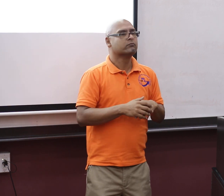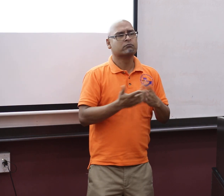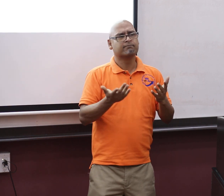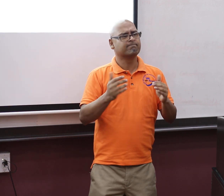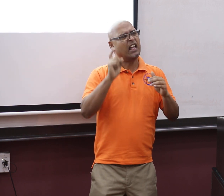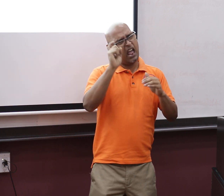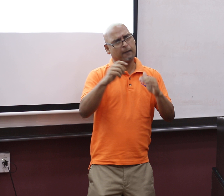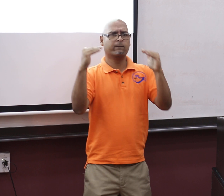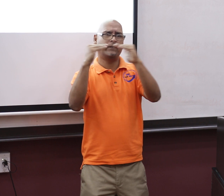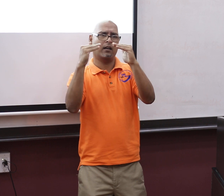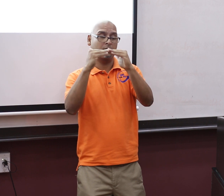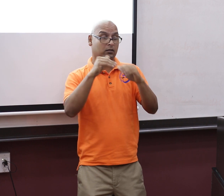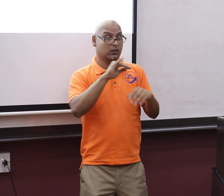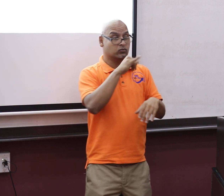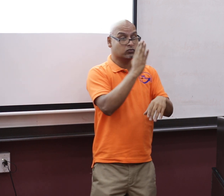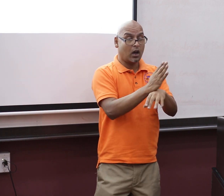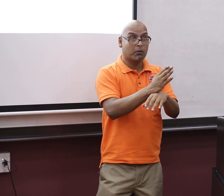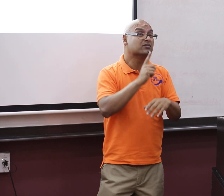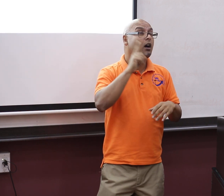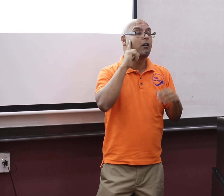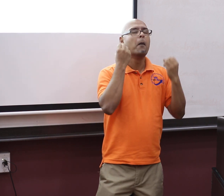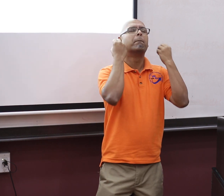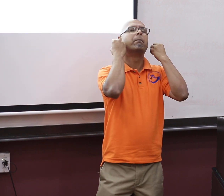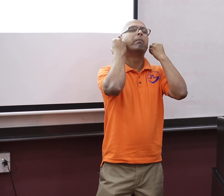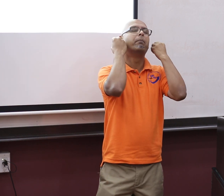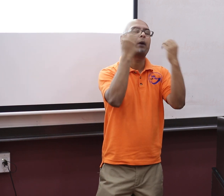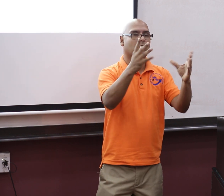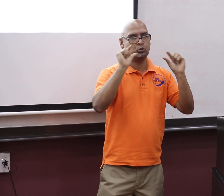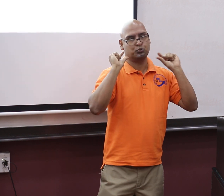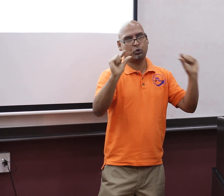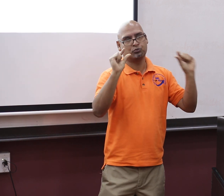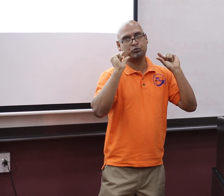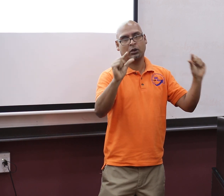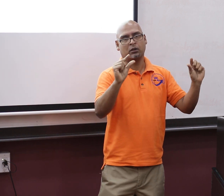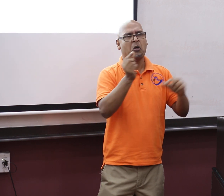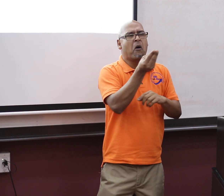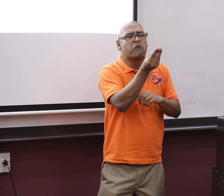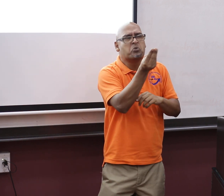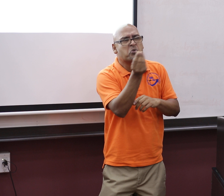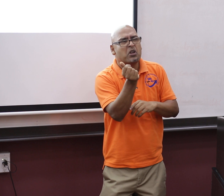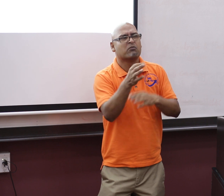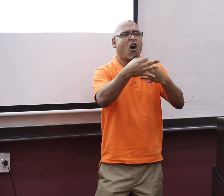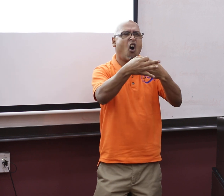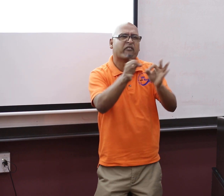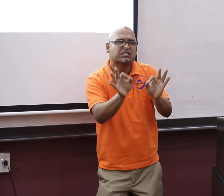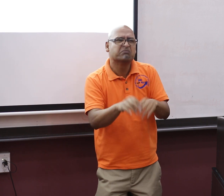With jobs, we need equality as well. Lots and lots of Deaf people working